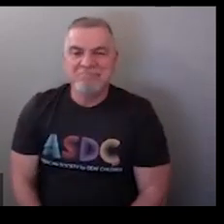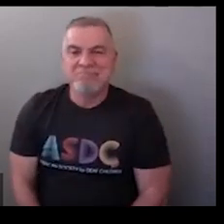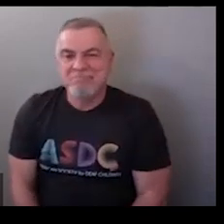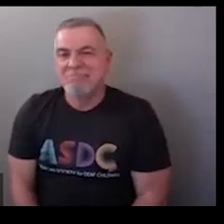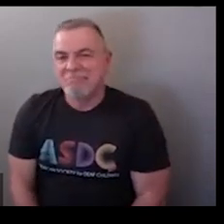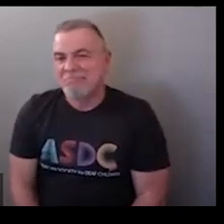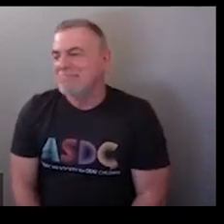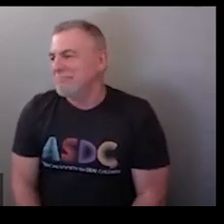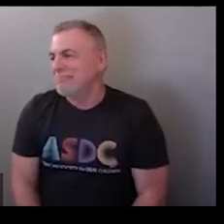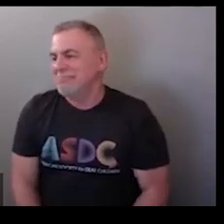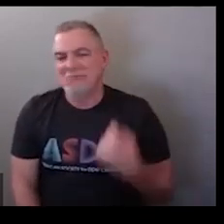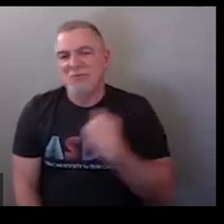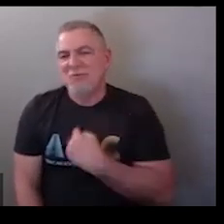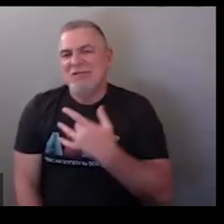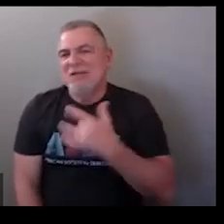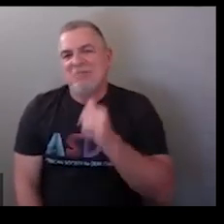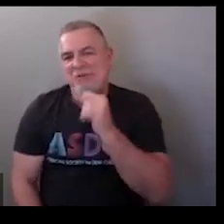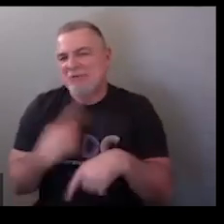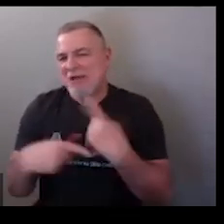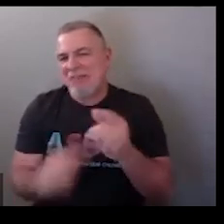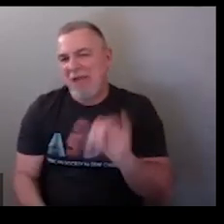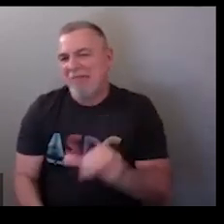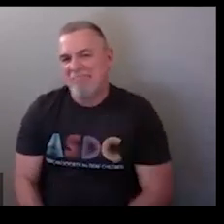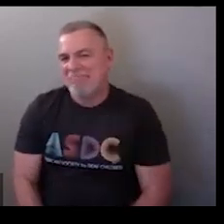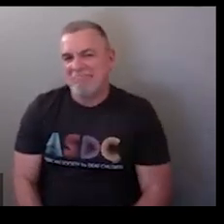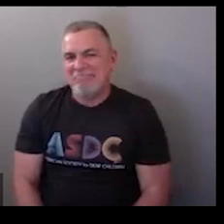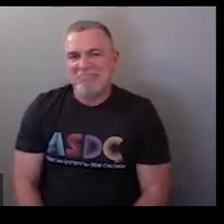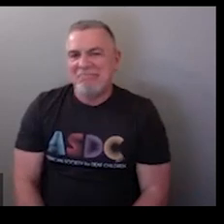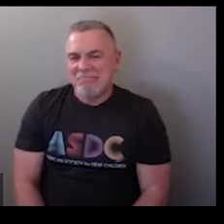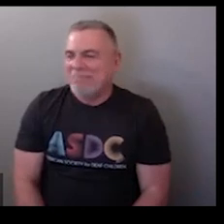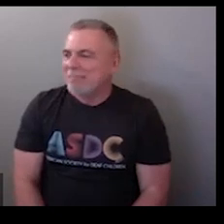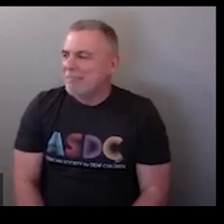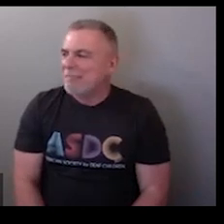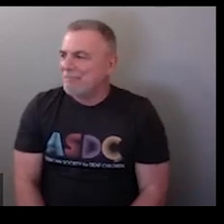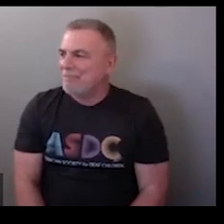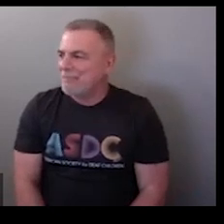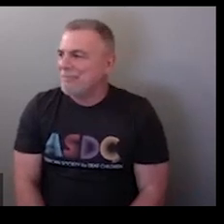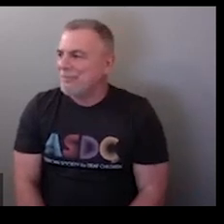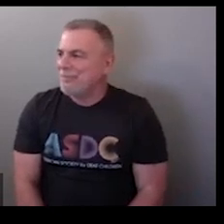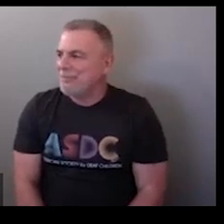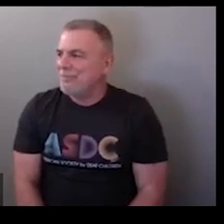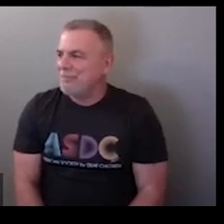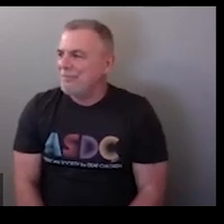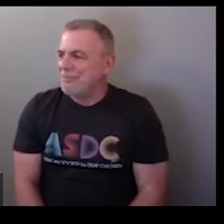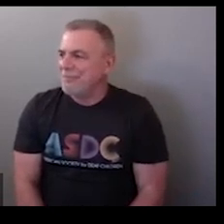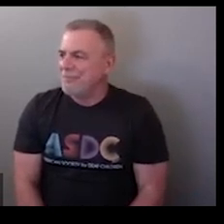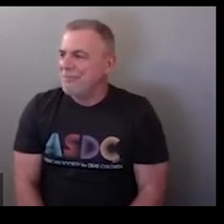foundations of learning or something like that but no the sign for school is where we don't sign it like that typically